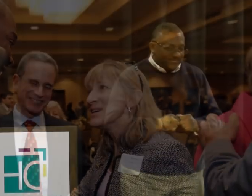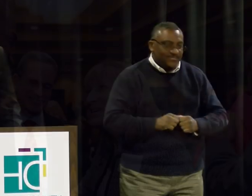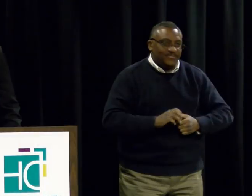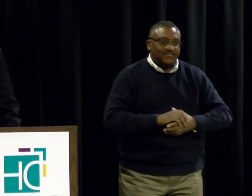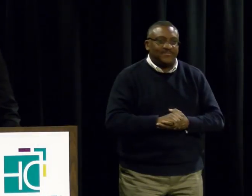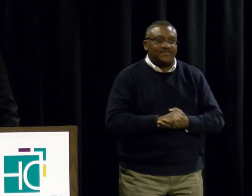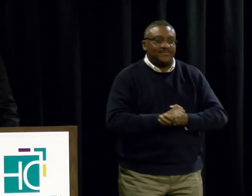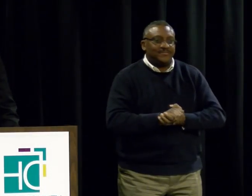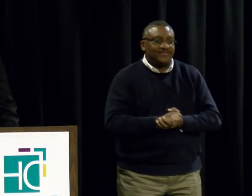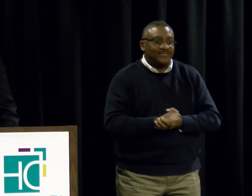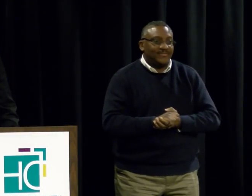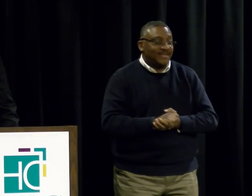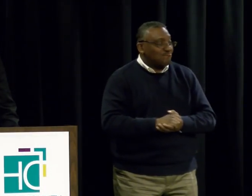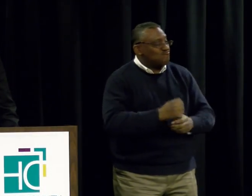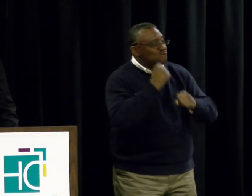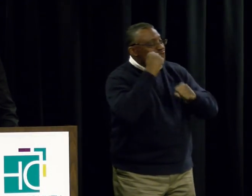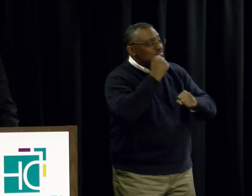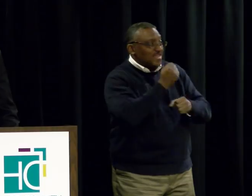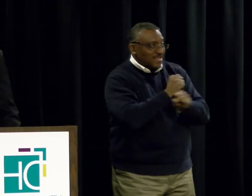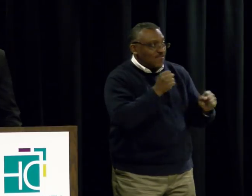And here's to saving the world.